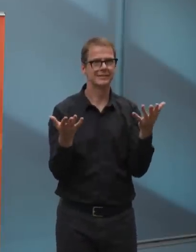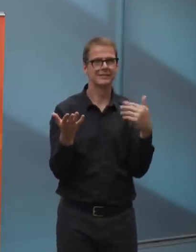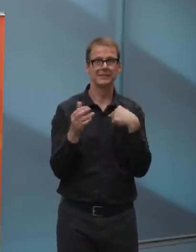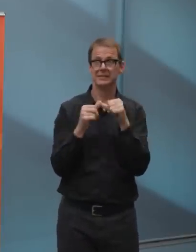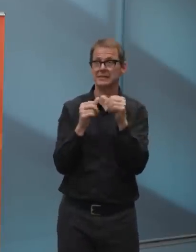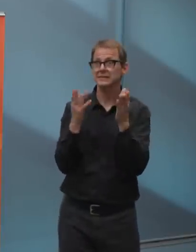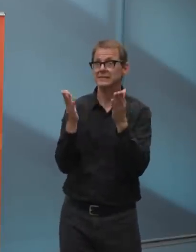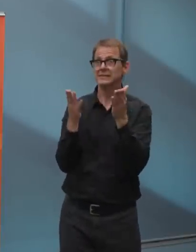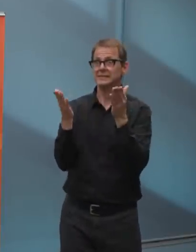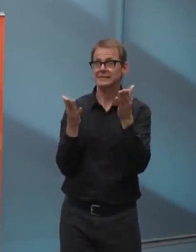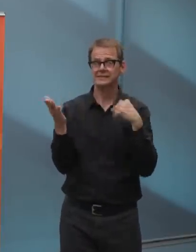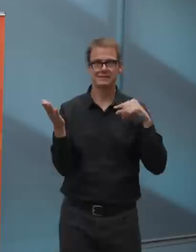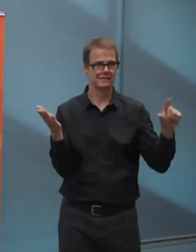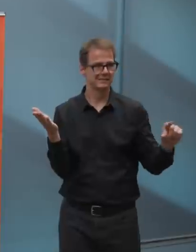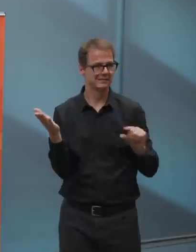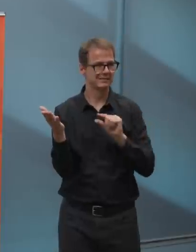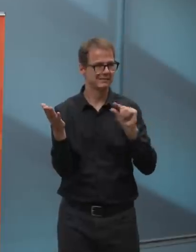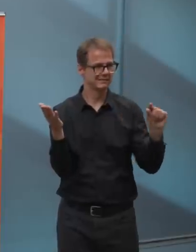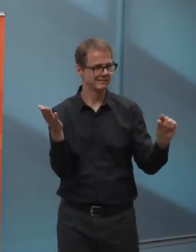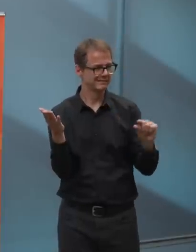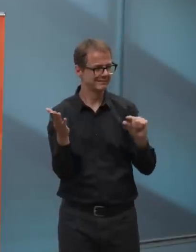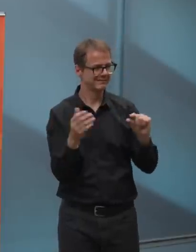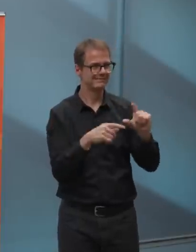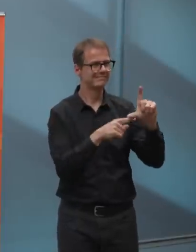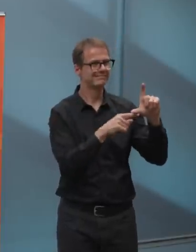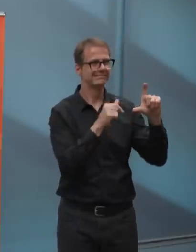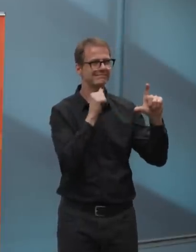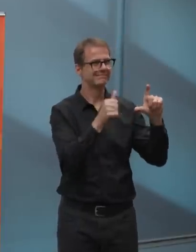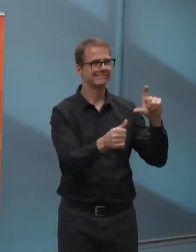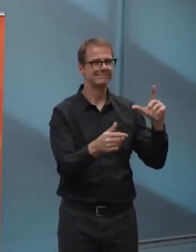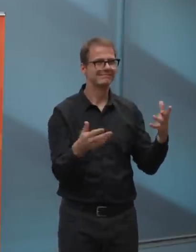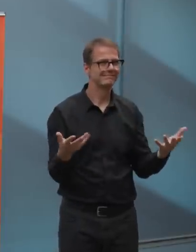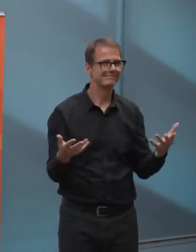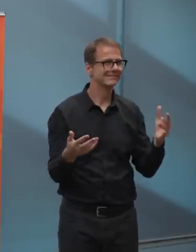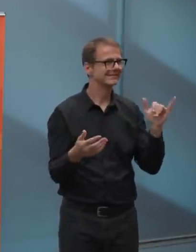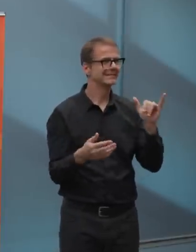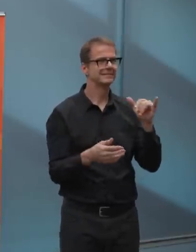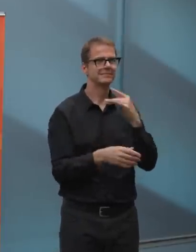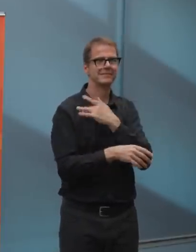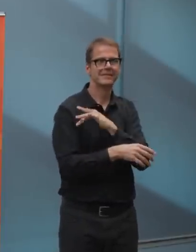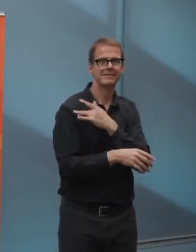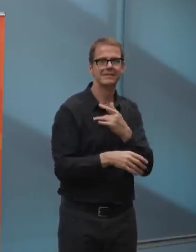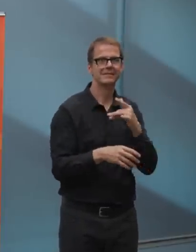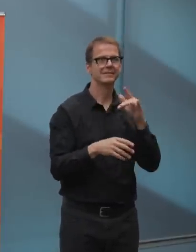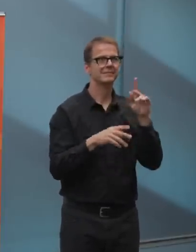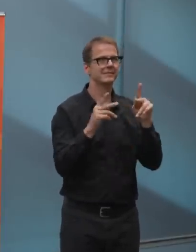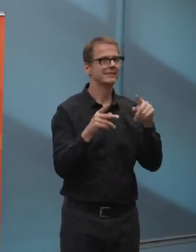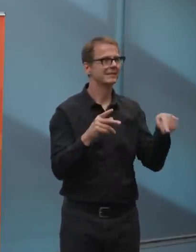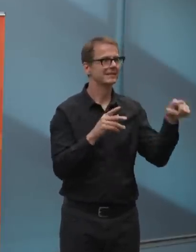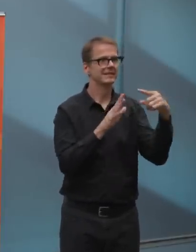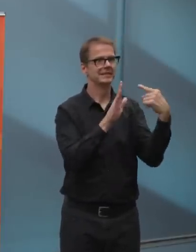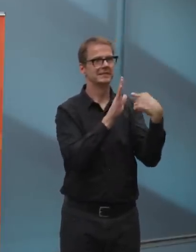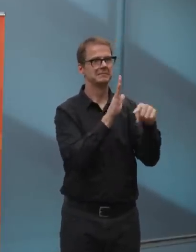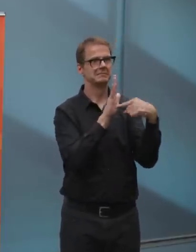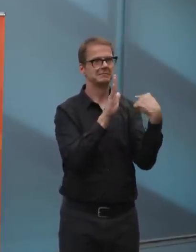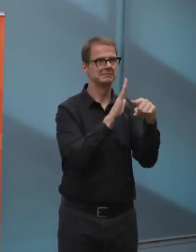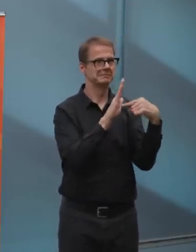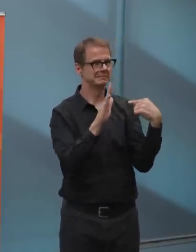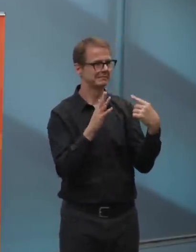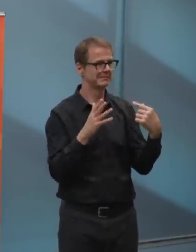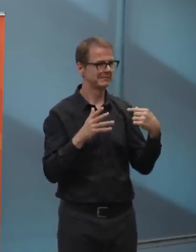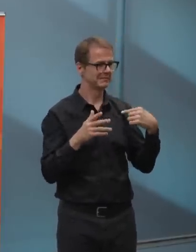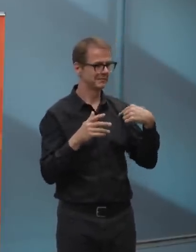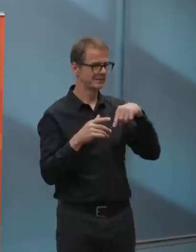the flack that we take for our budget decisions because we have to make those hard decisions because we have to balance them every year and I don't think that should change.